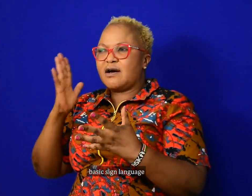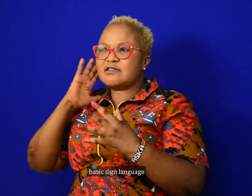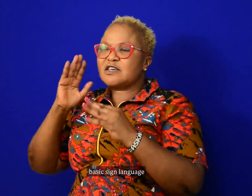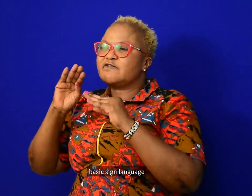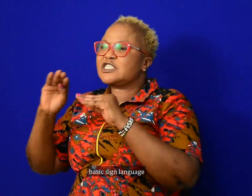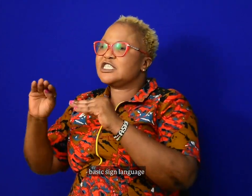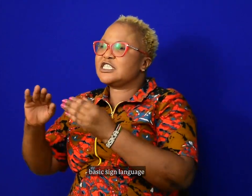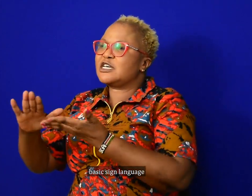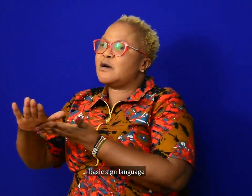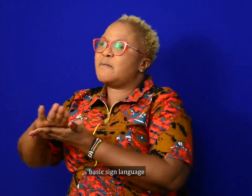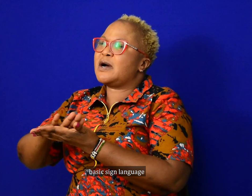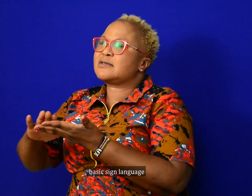sign language.